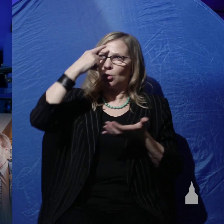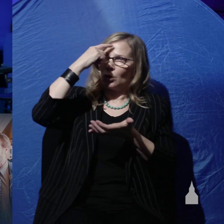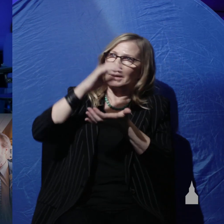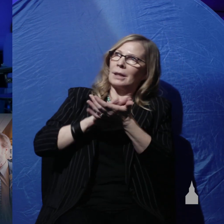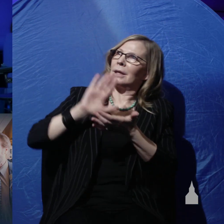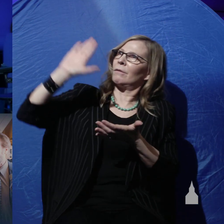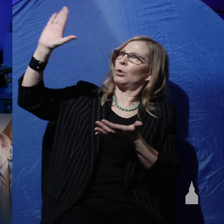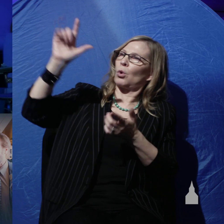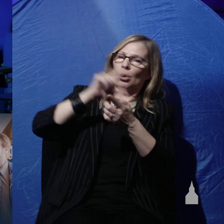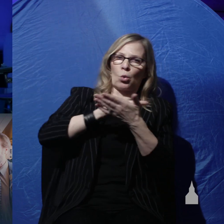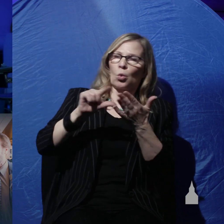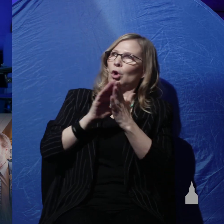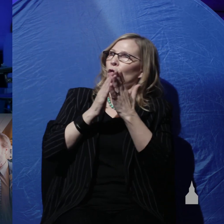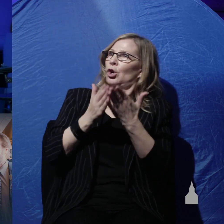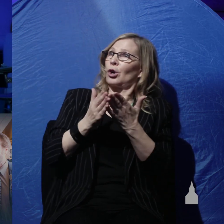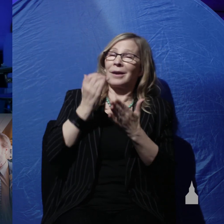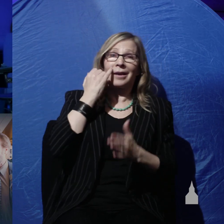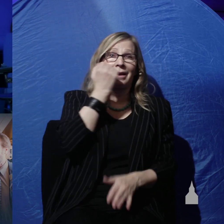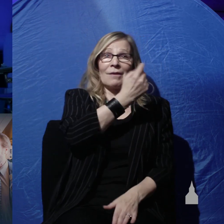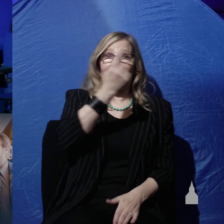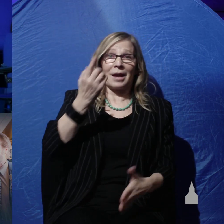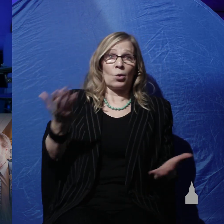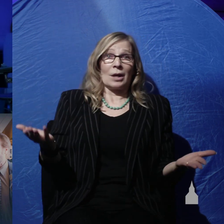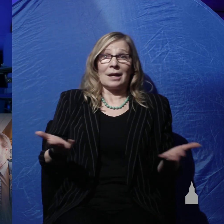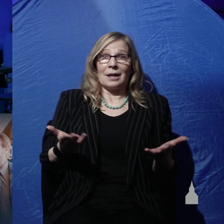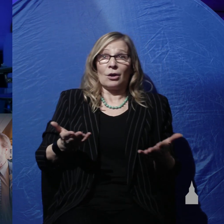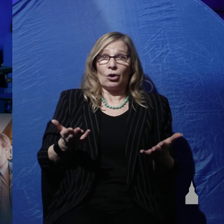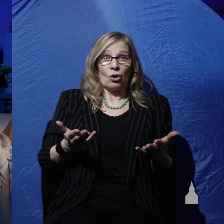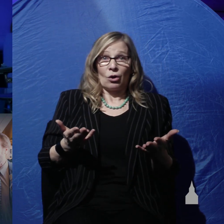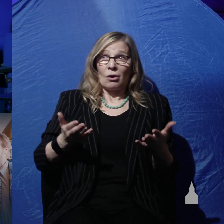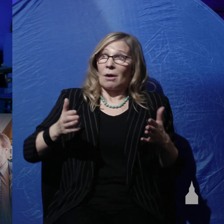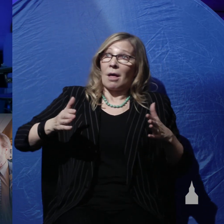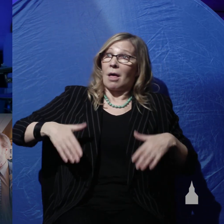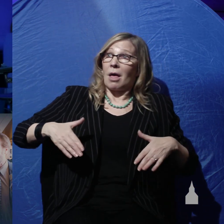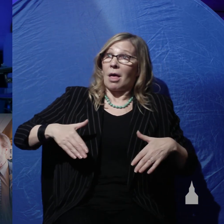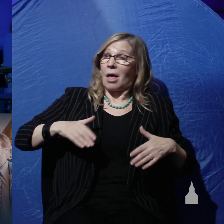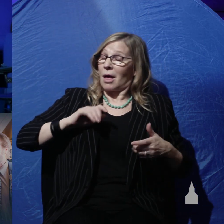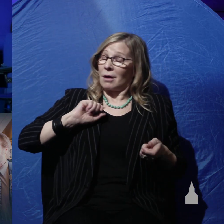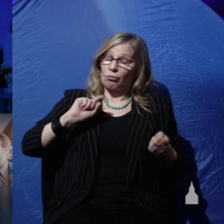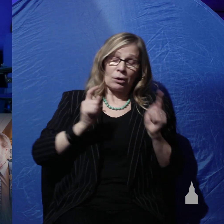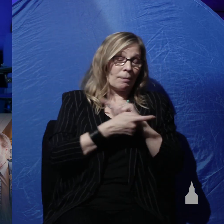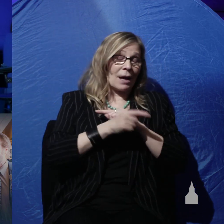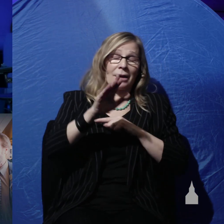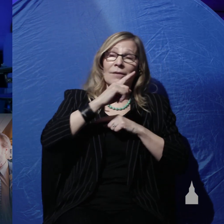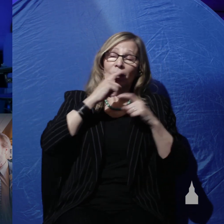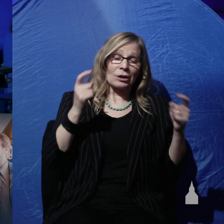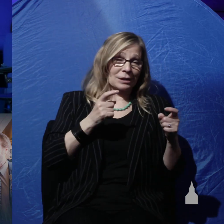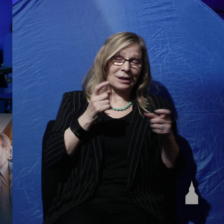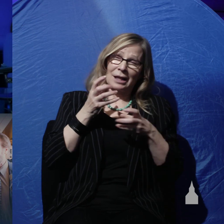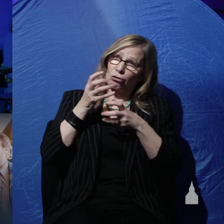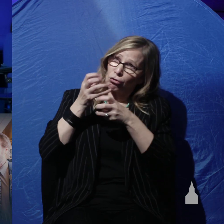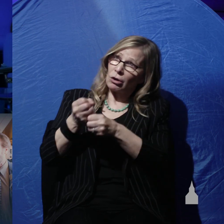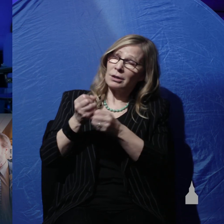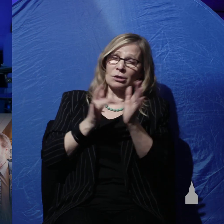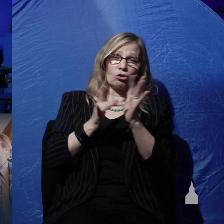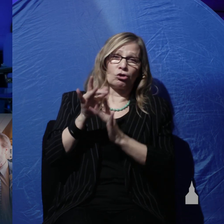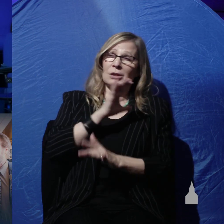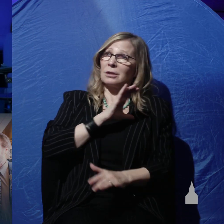and if there's anyone here who has not repented of their sins and trusted in Jesus Christ alone for their